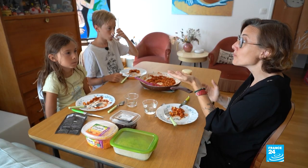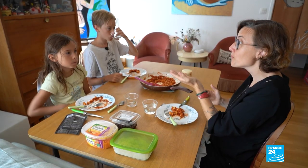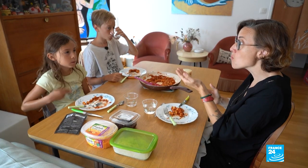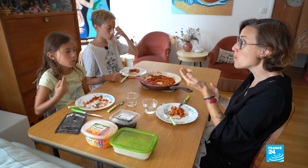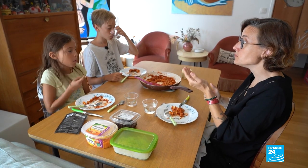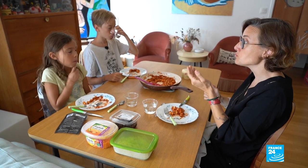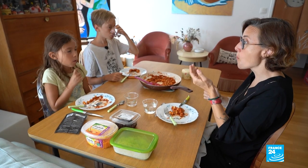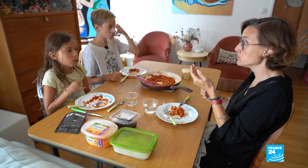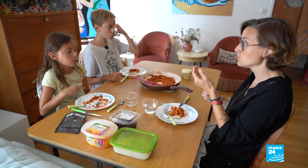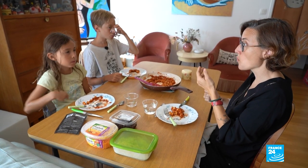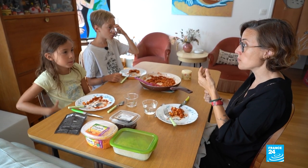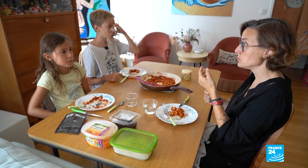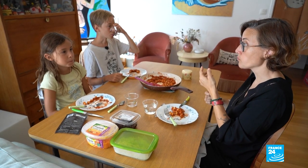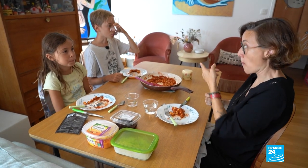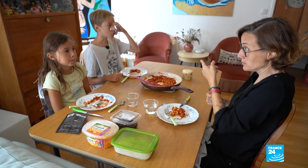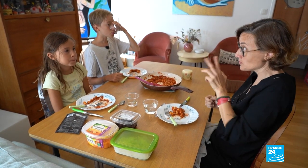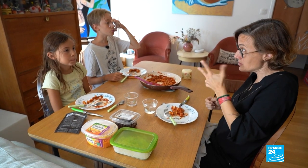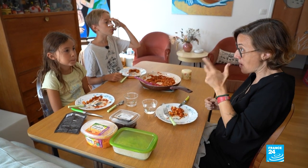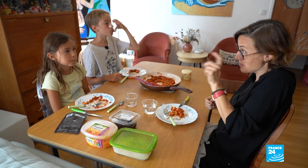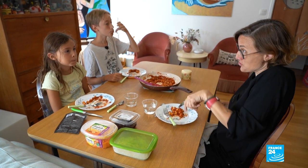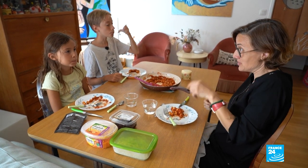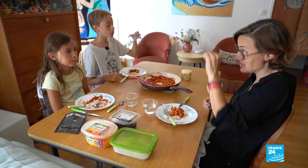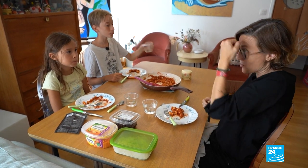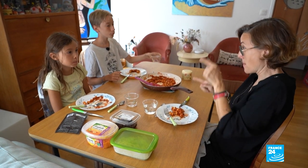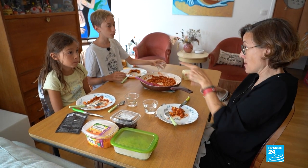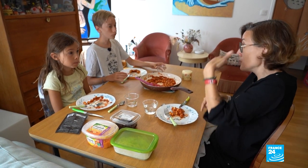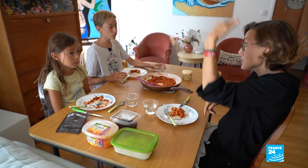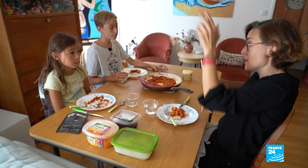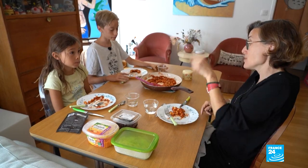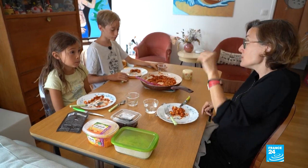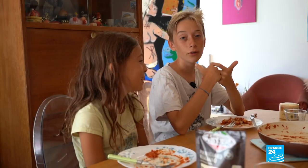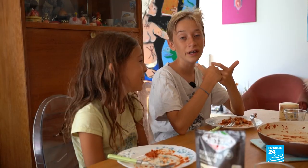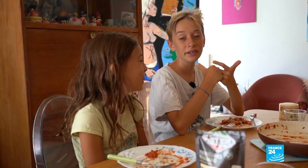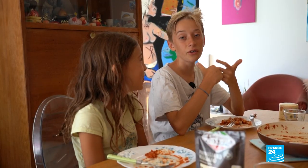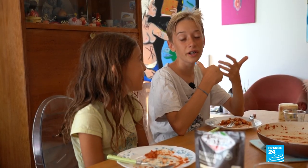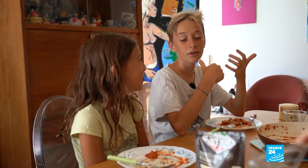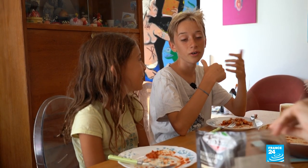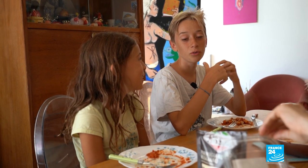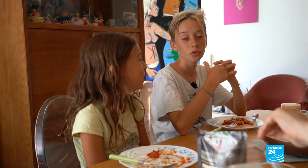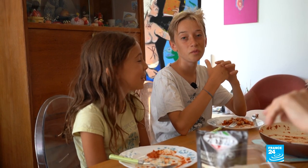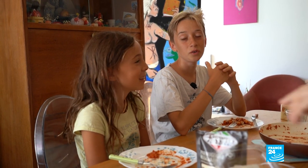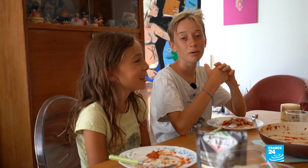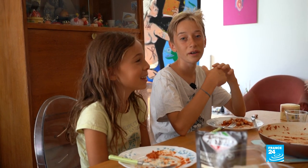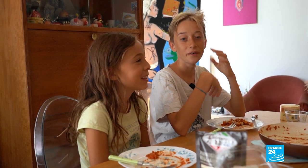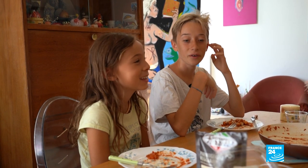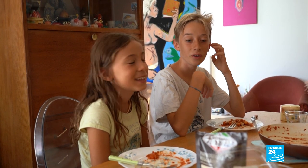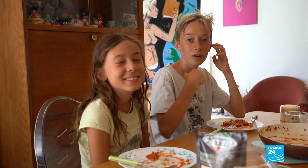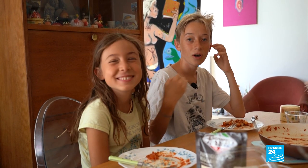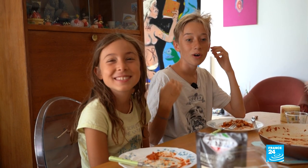Meaning it's often very quiet at the dinner table. Mum's very clear that she doesn't want us to speak to each other in